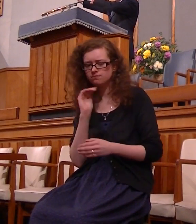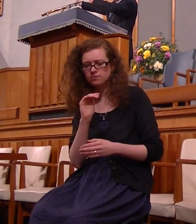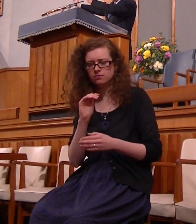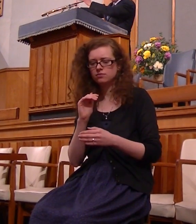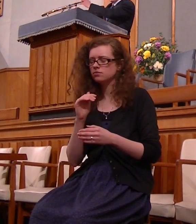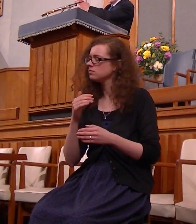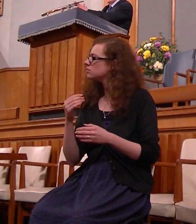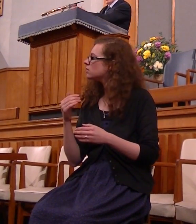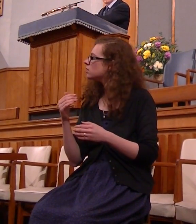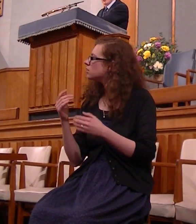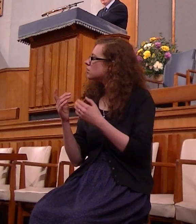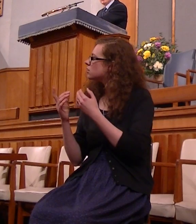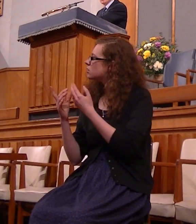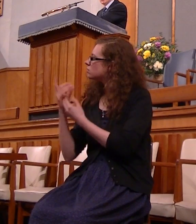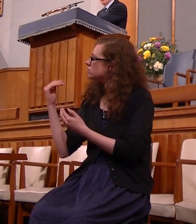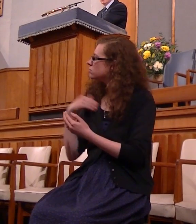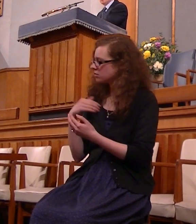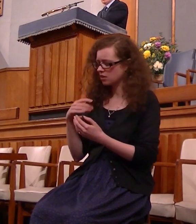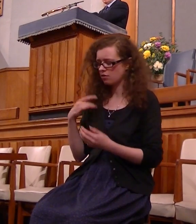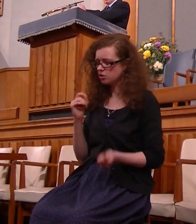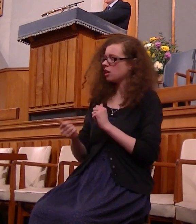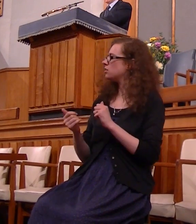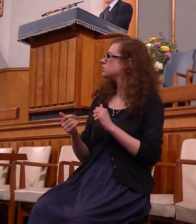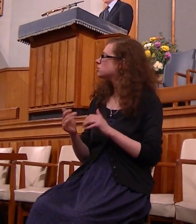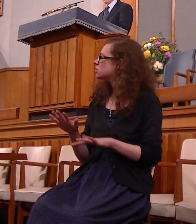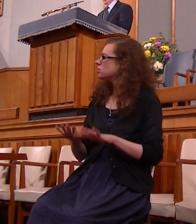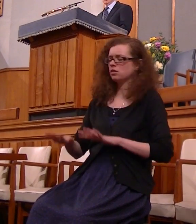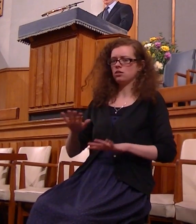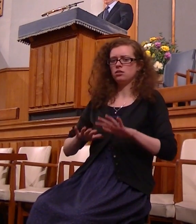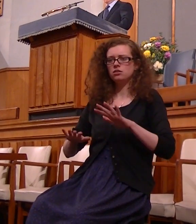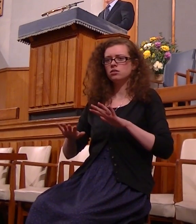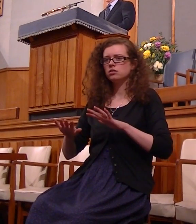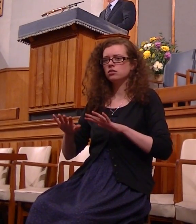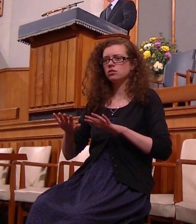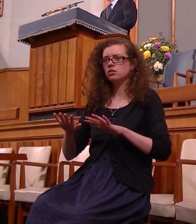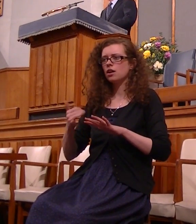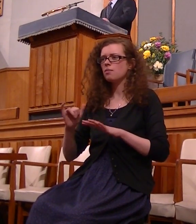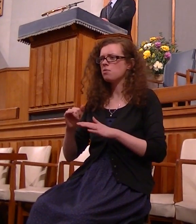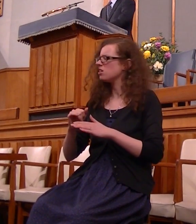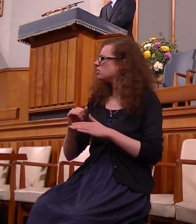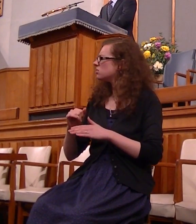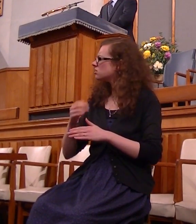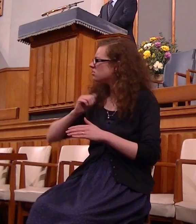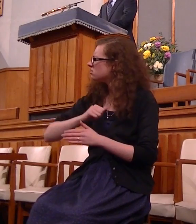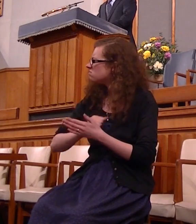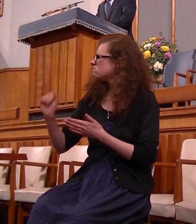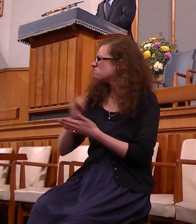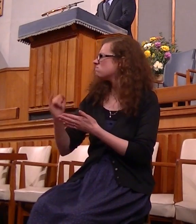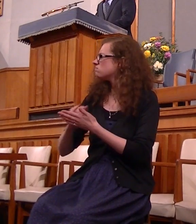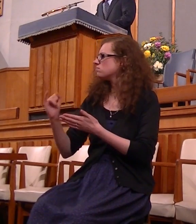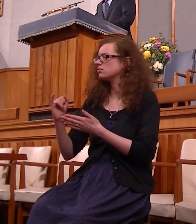some shape or form he chastises me and pulls me up short and it doesn't work no matter what